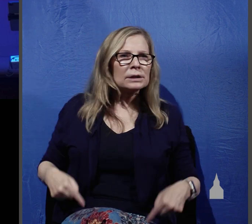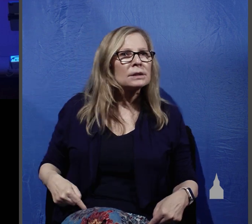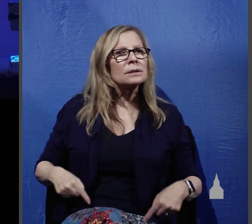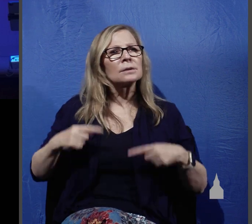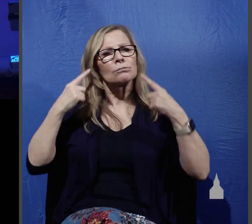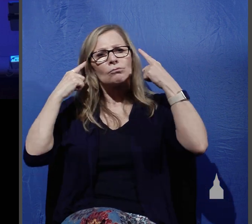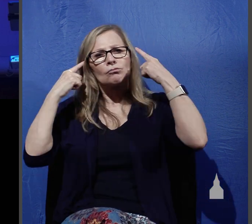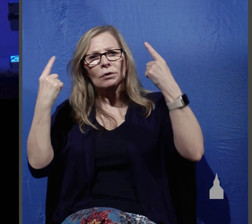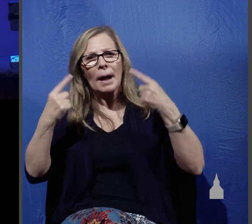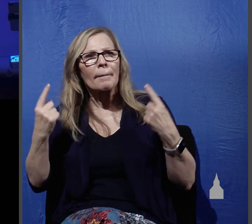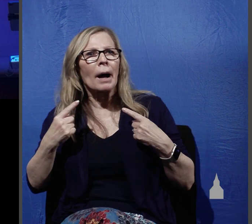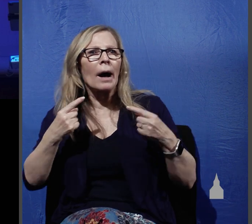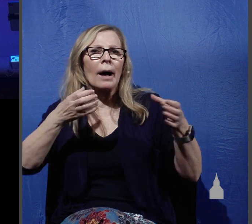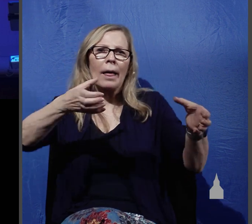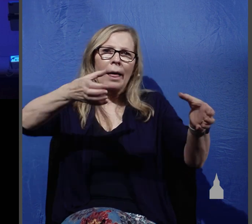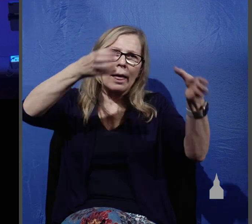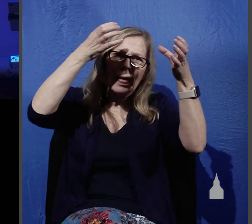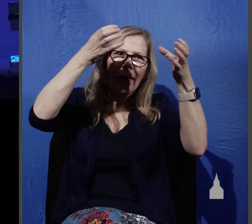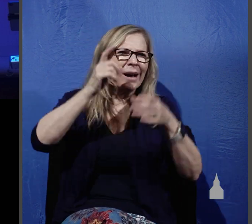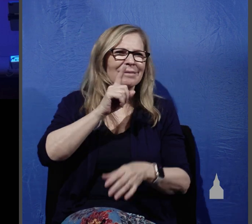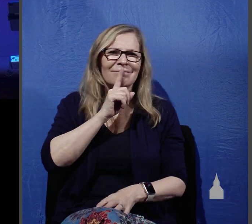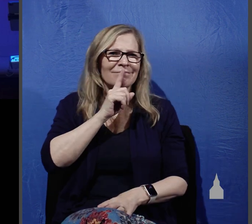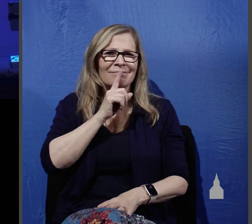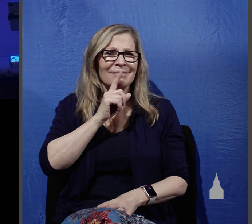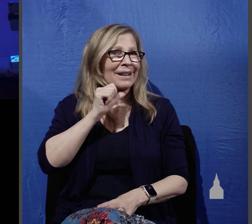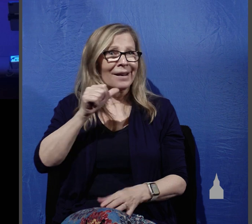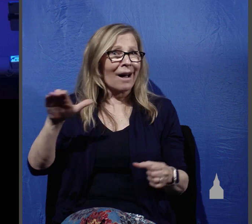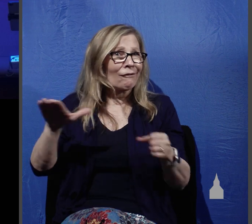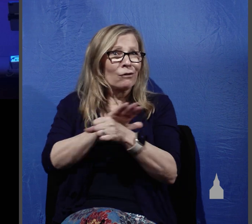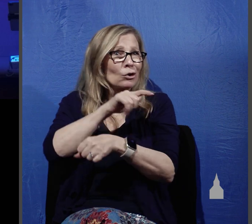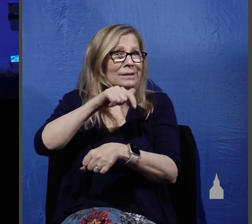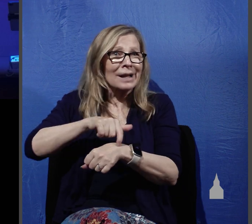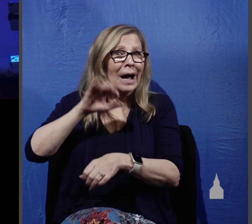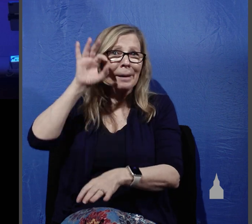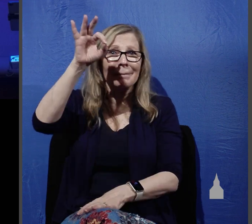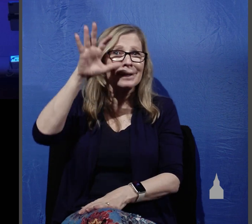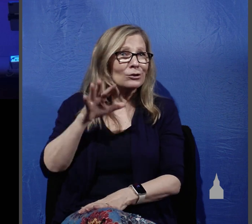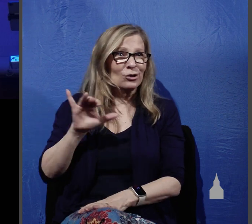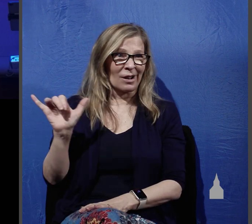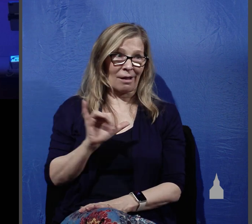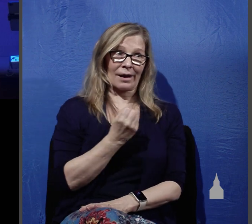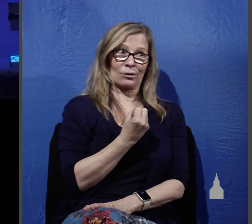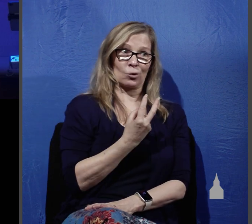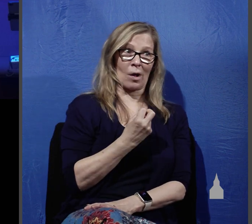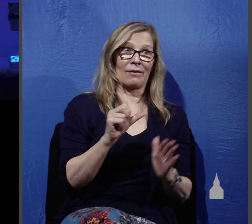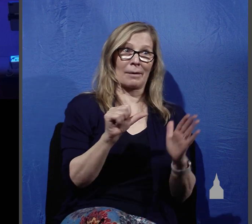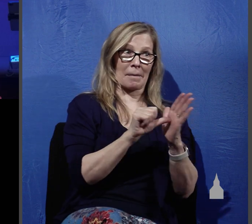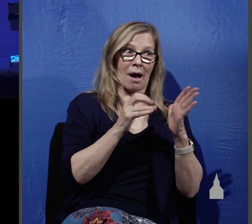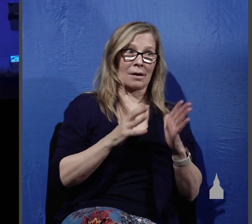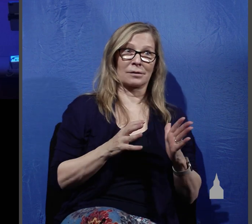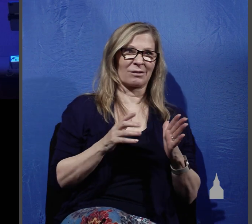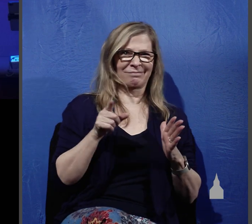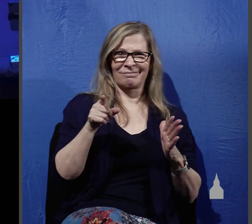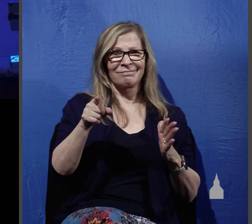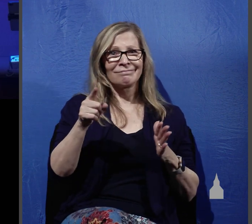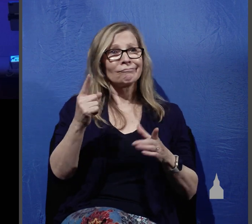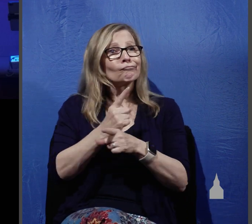synagogues. Listen, they were not even full-time ministers like the 12 apostles. There were just 70